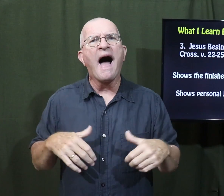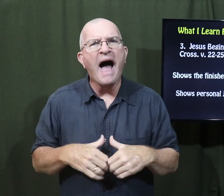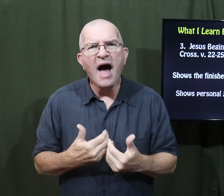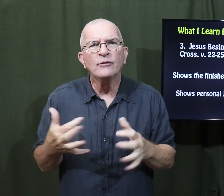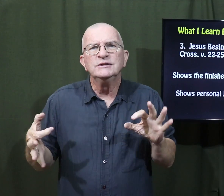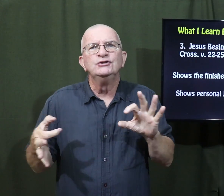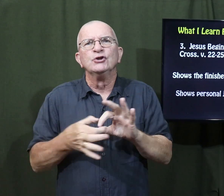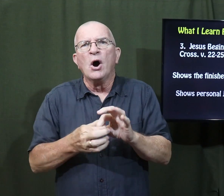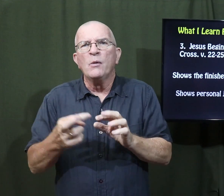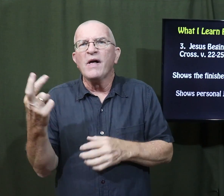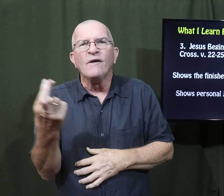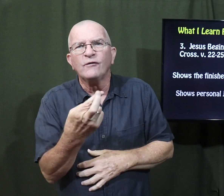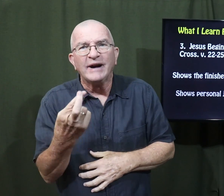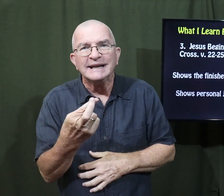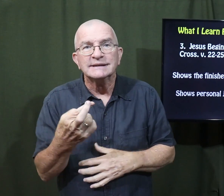How can you join with your friends?